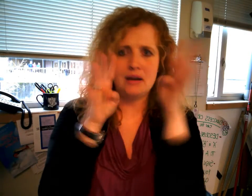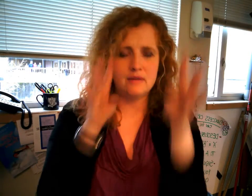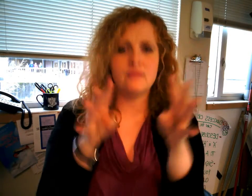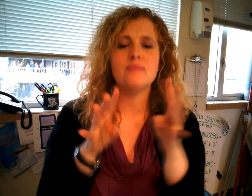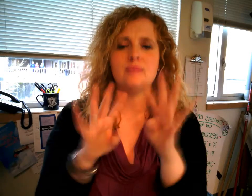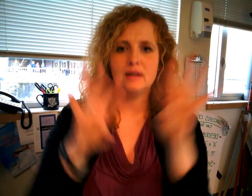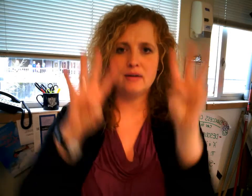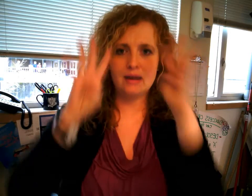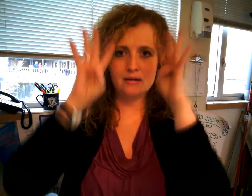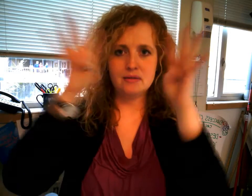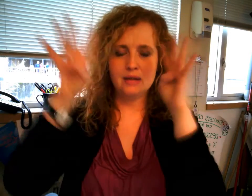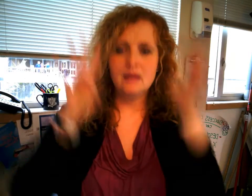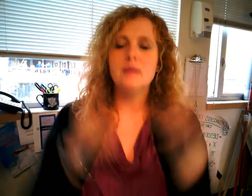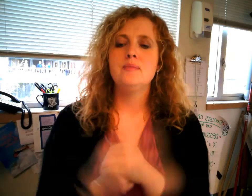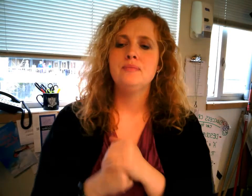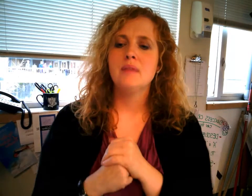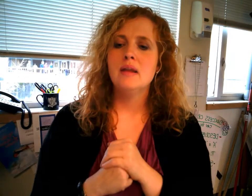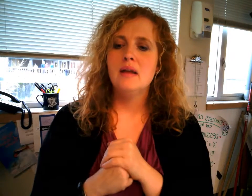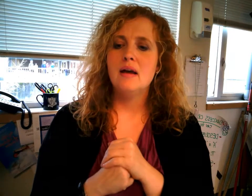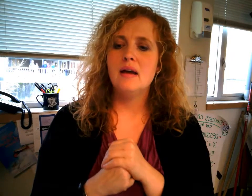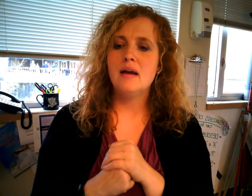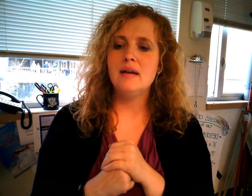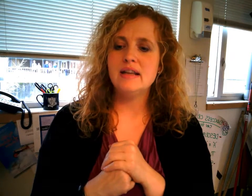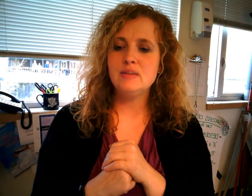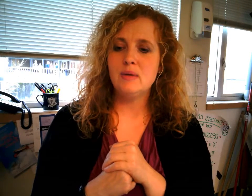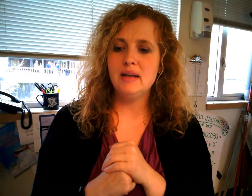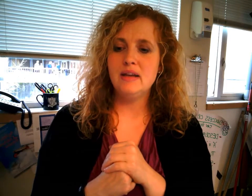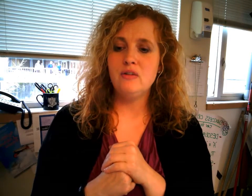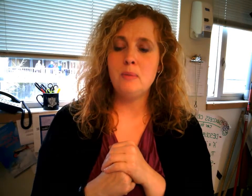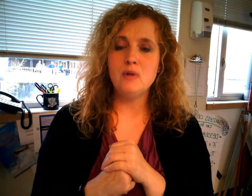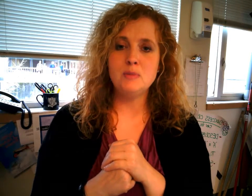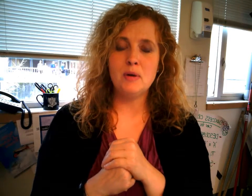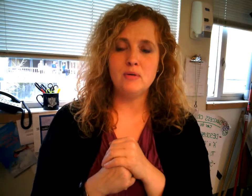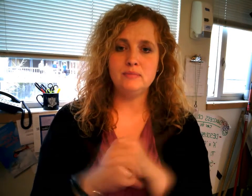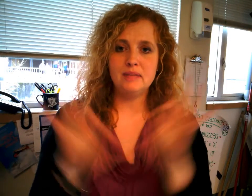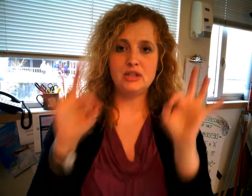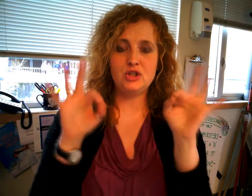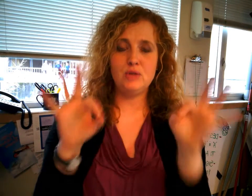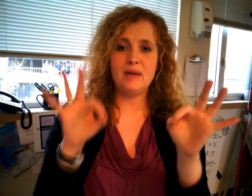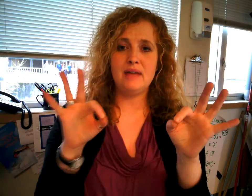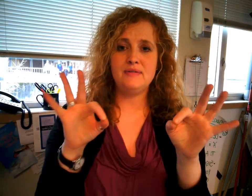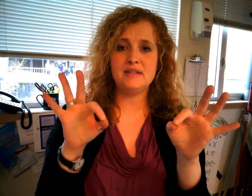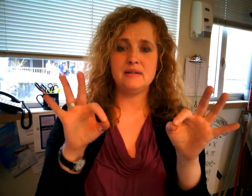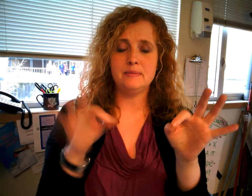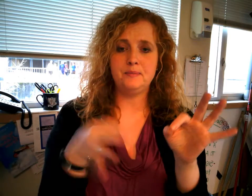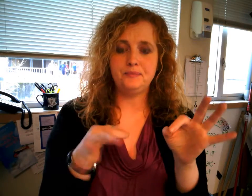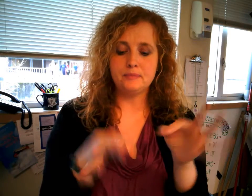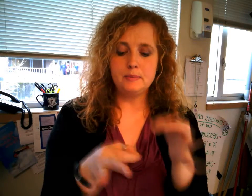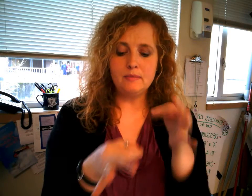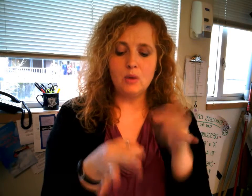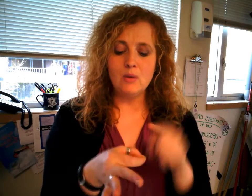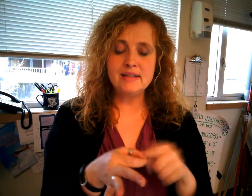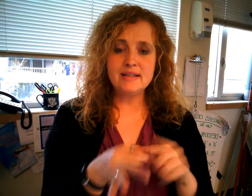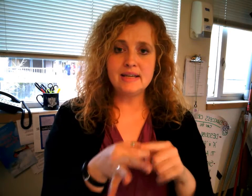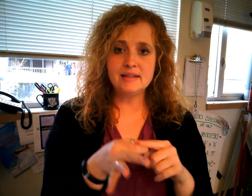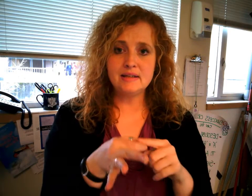okay next one is postpone that's two f's one stays still